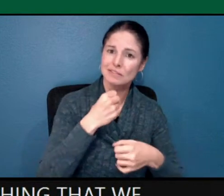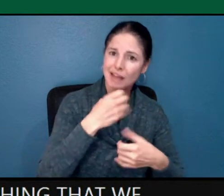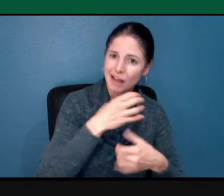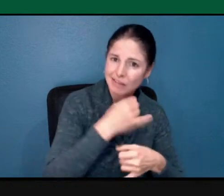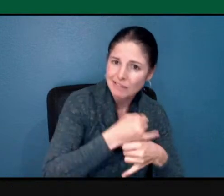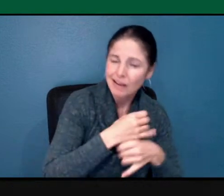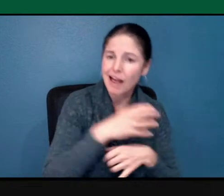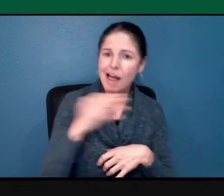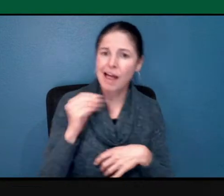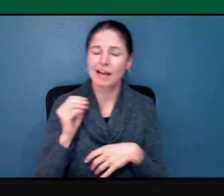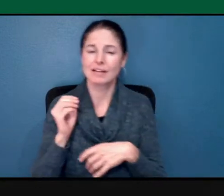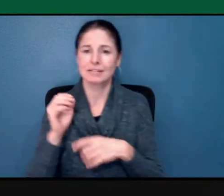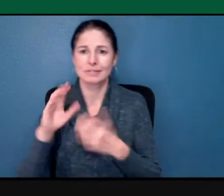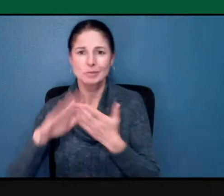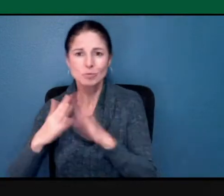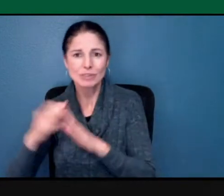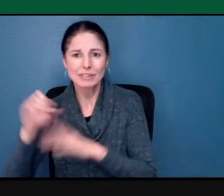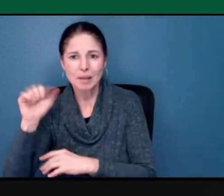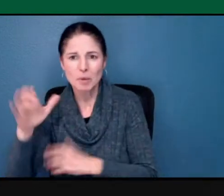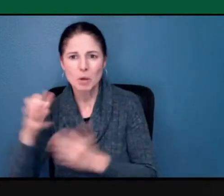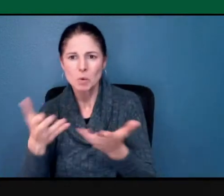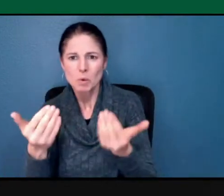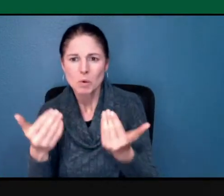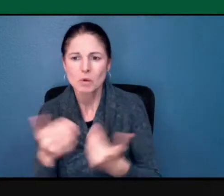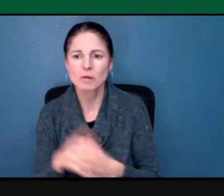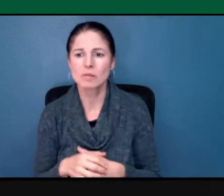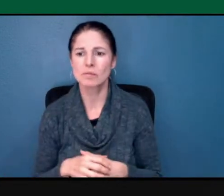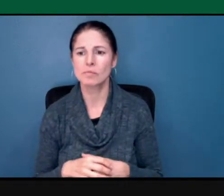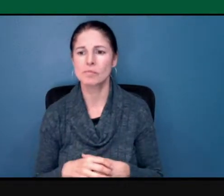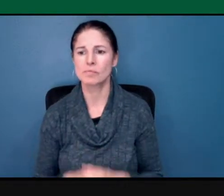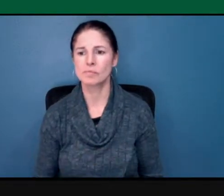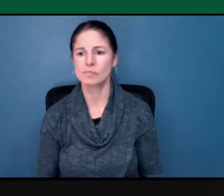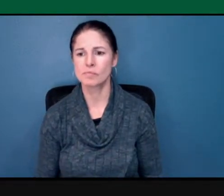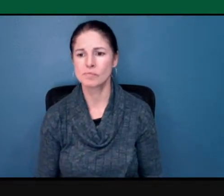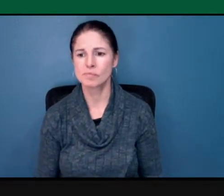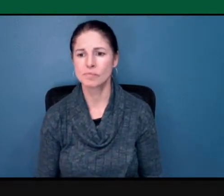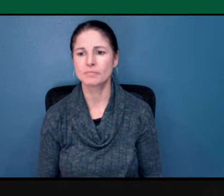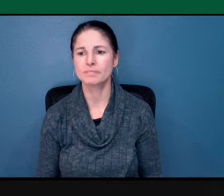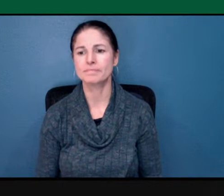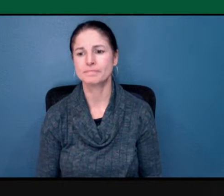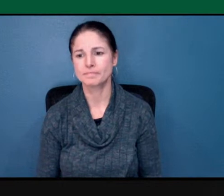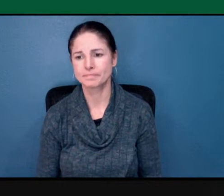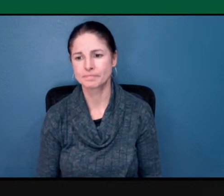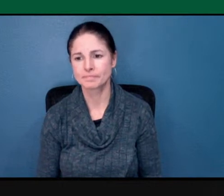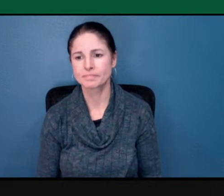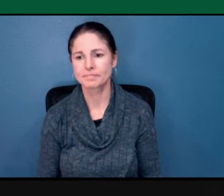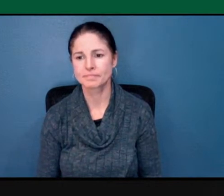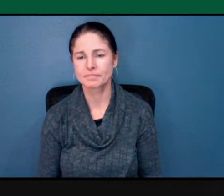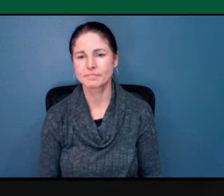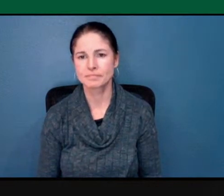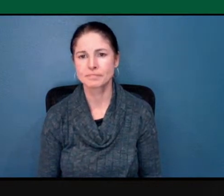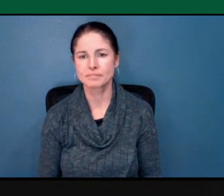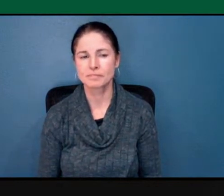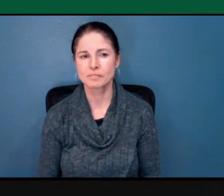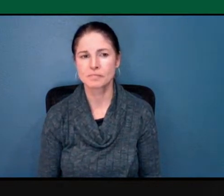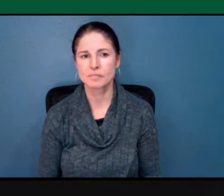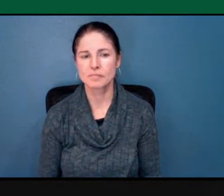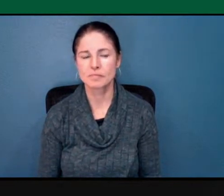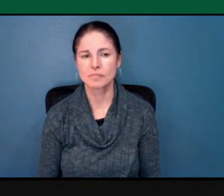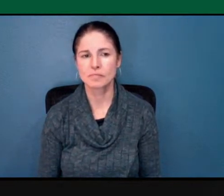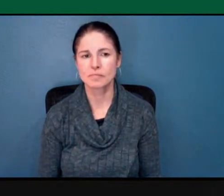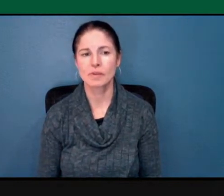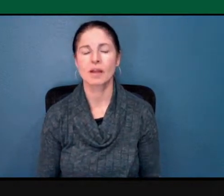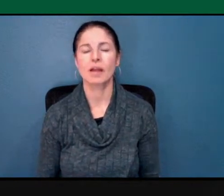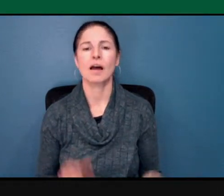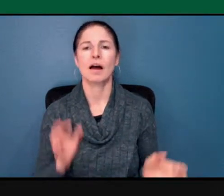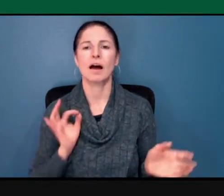I love that term and I came up with it because I did realize how scary it is